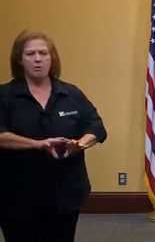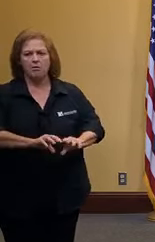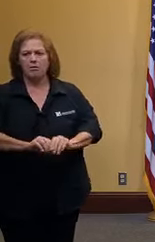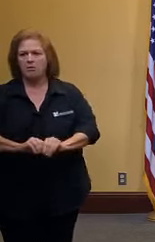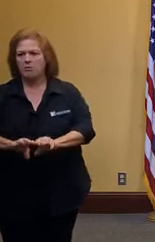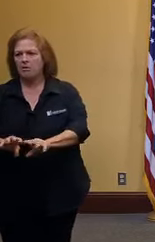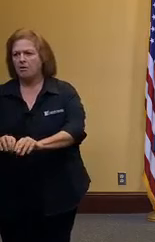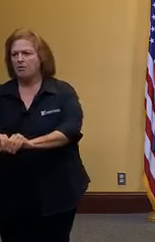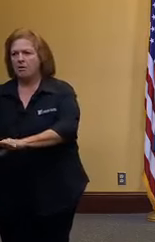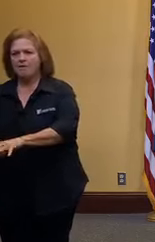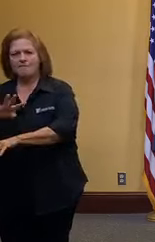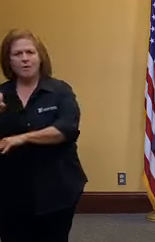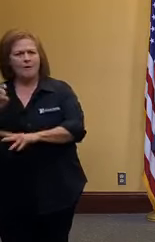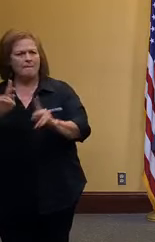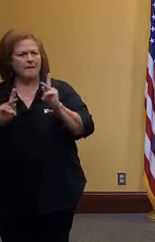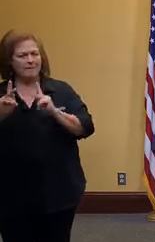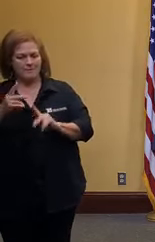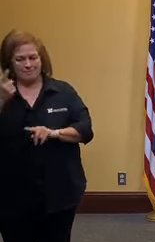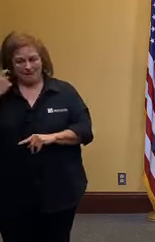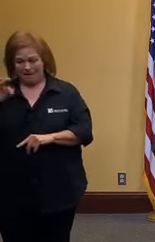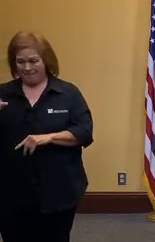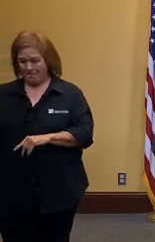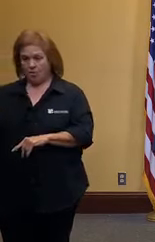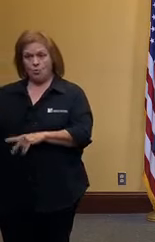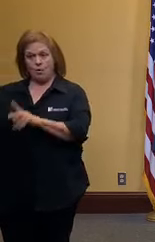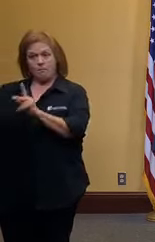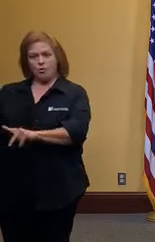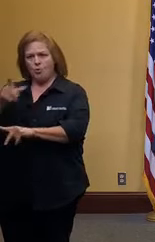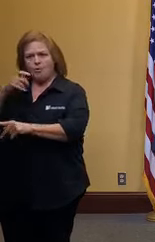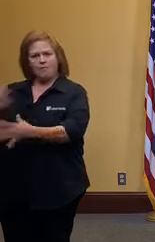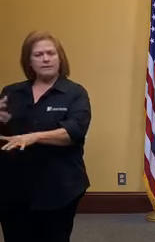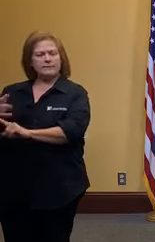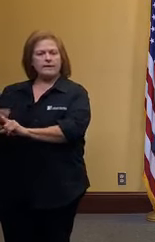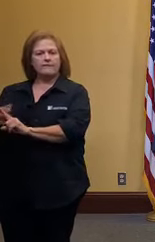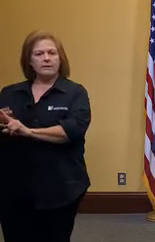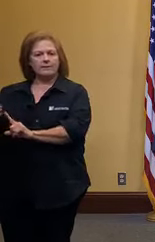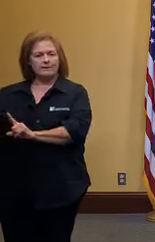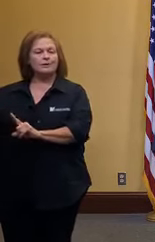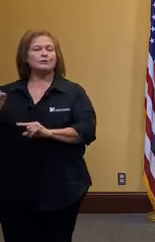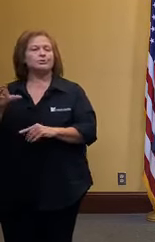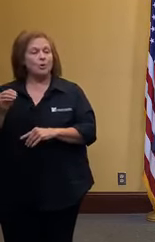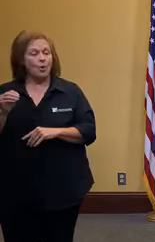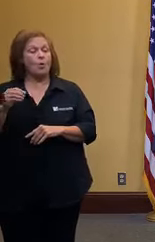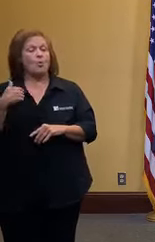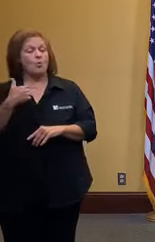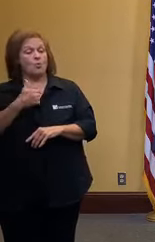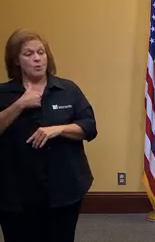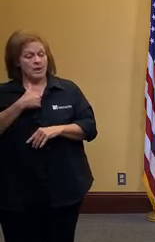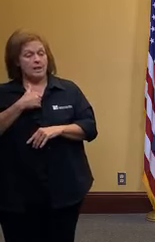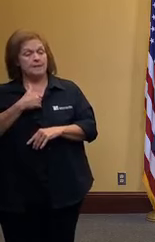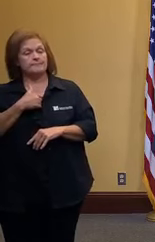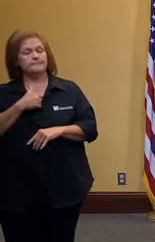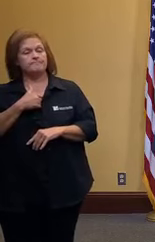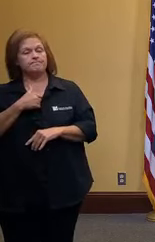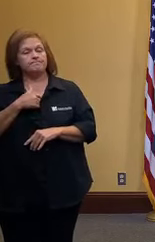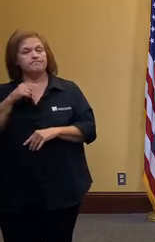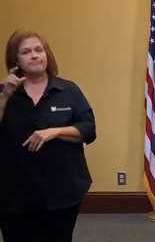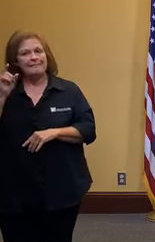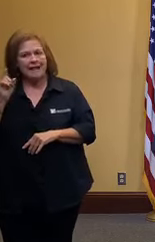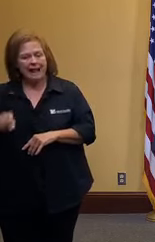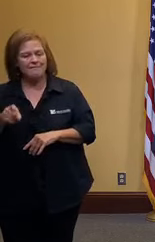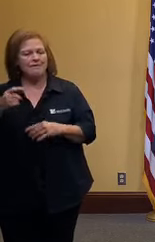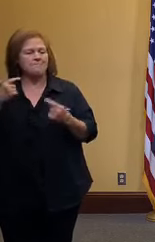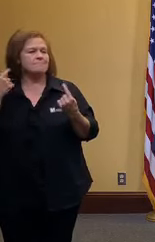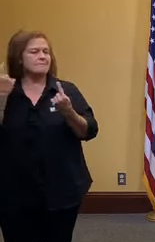from that one person so whatever guidance we put out we really need to think hard about